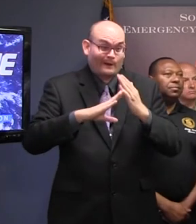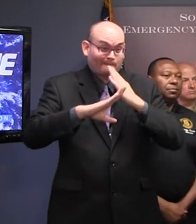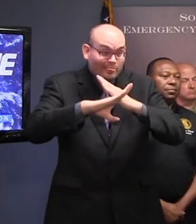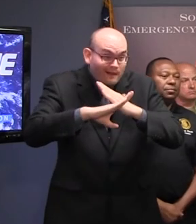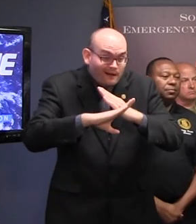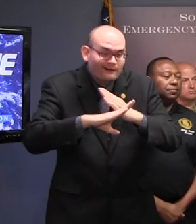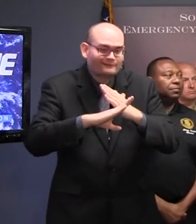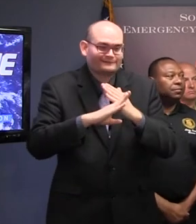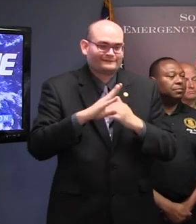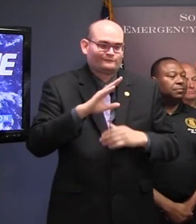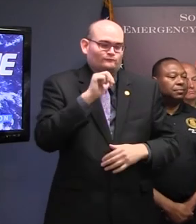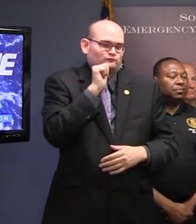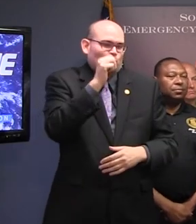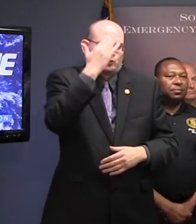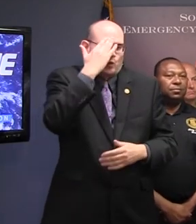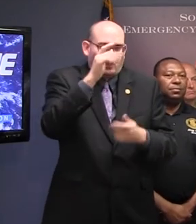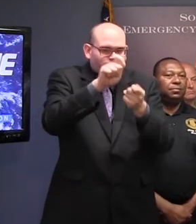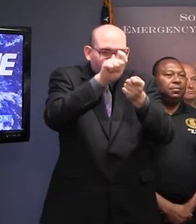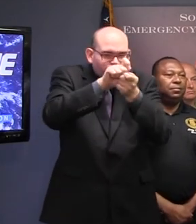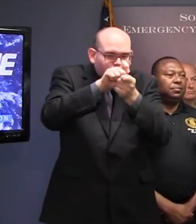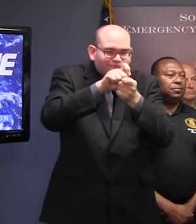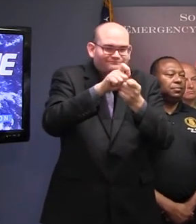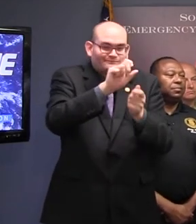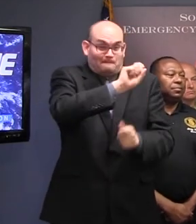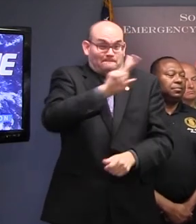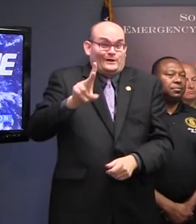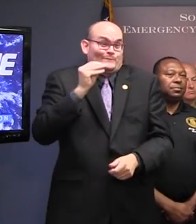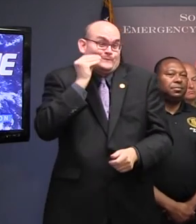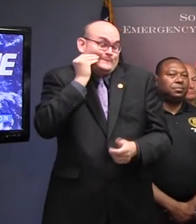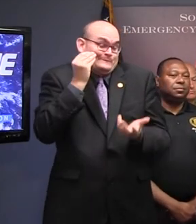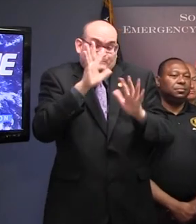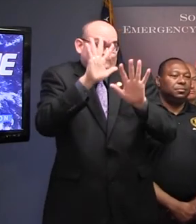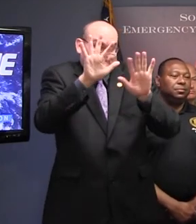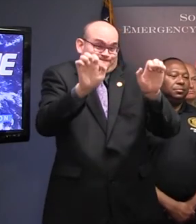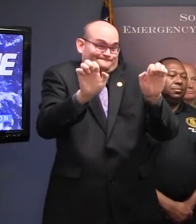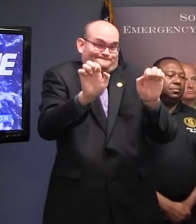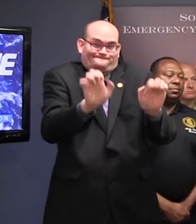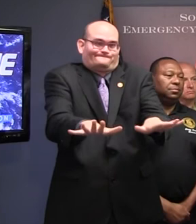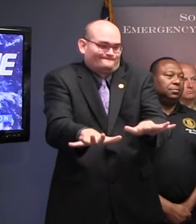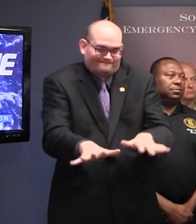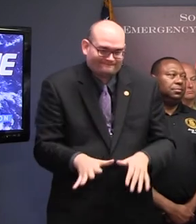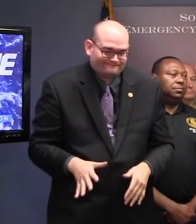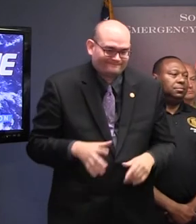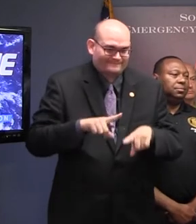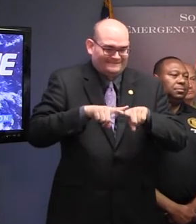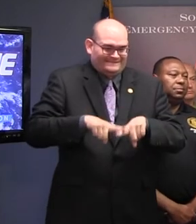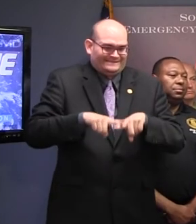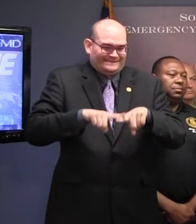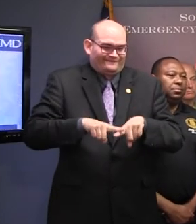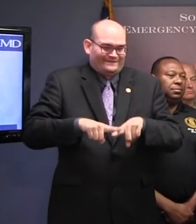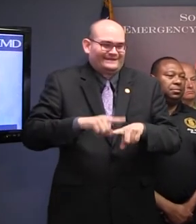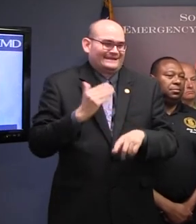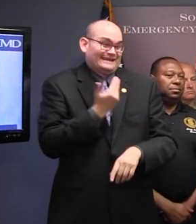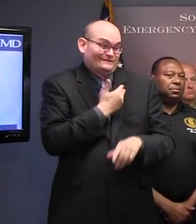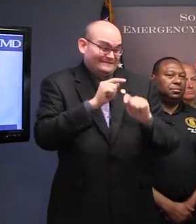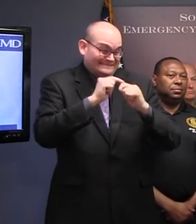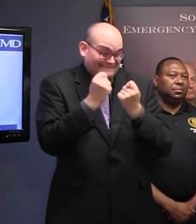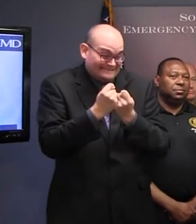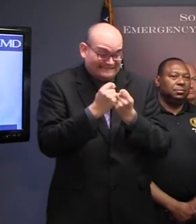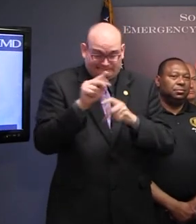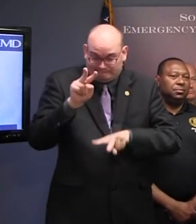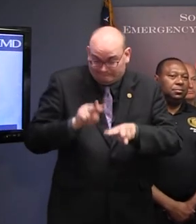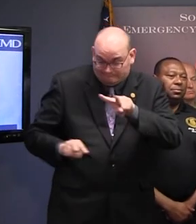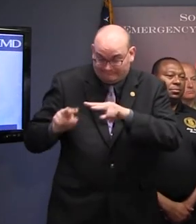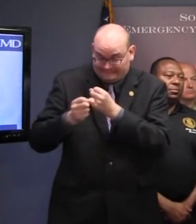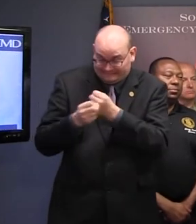we are relying on part of our team here in South Carolina. That's the county sheriffs and the